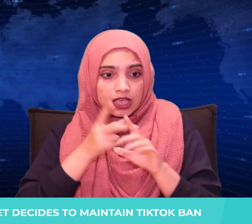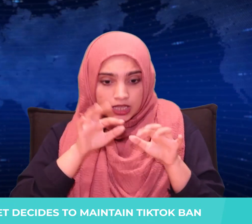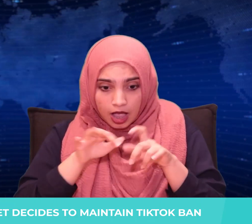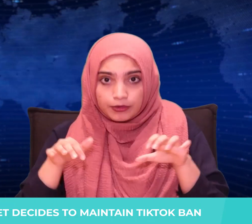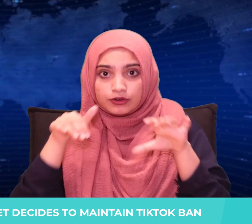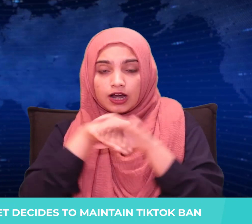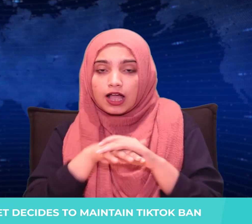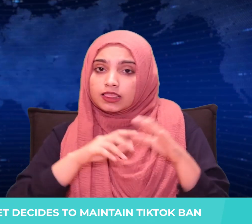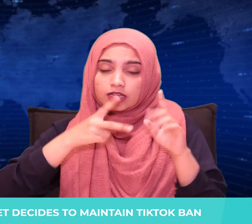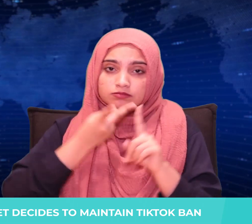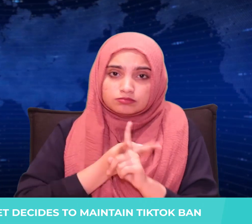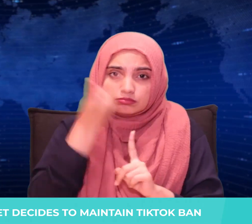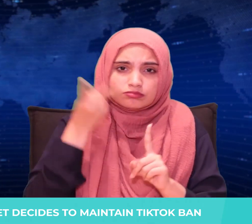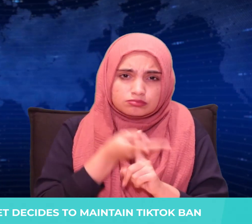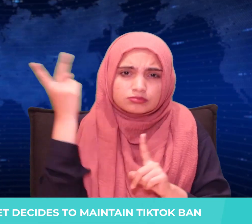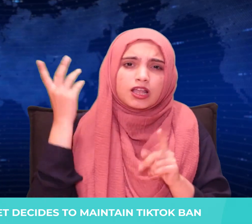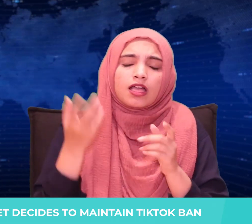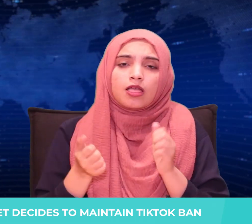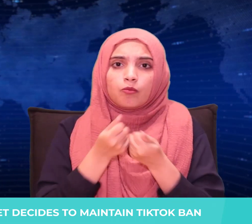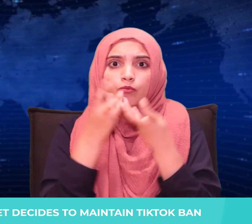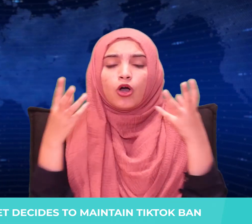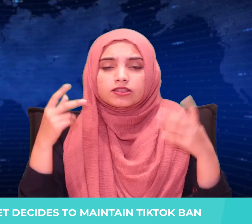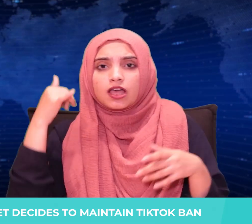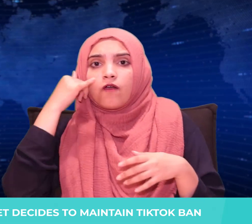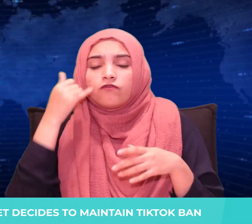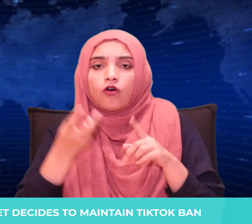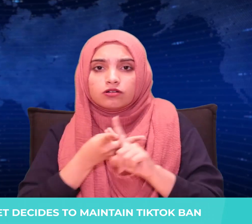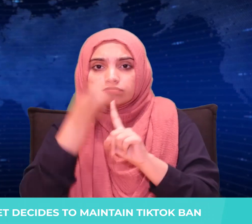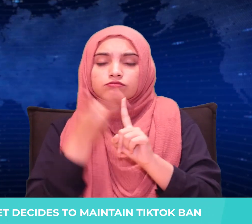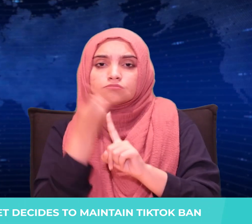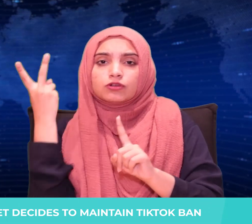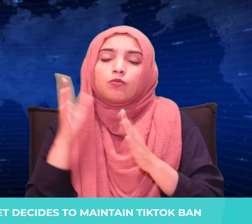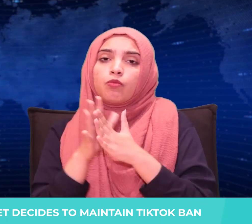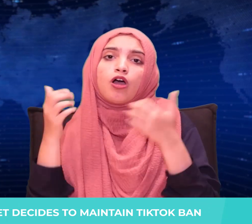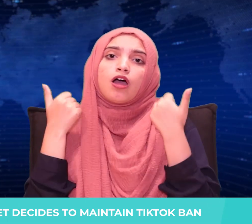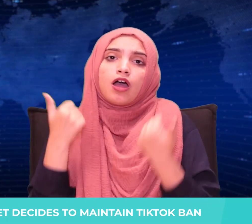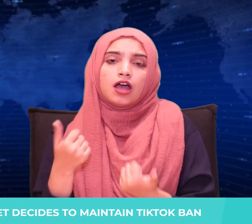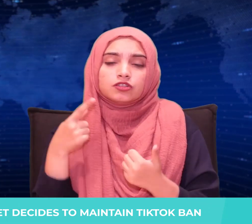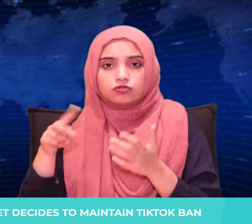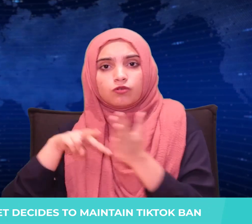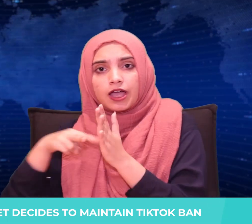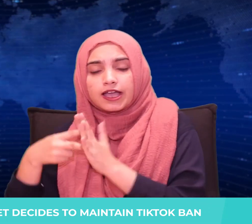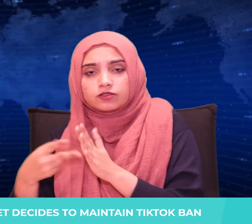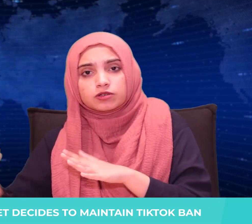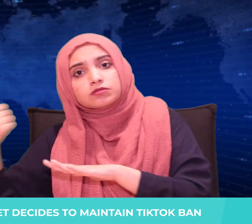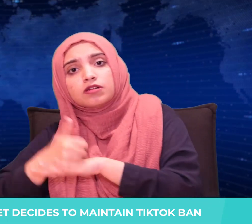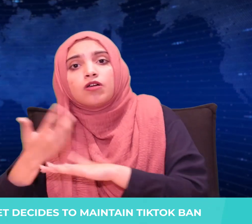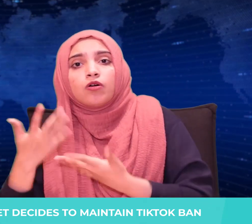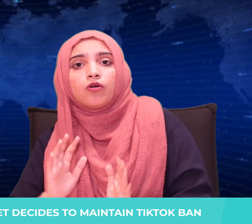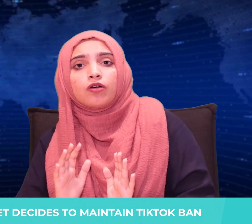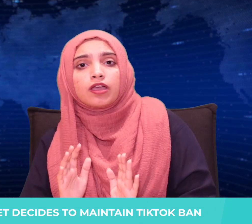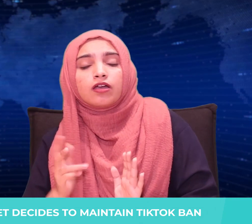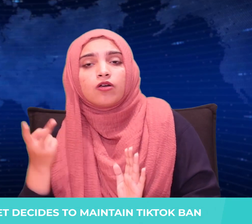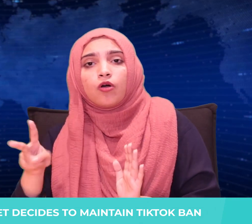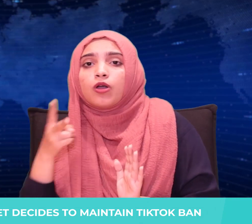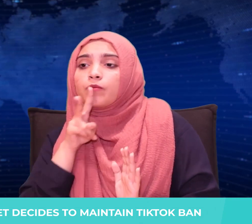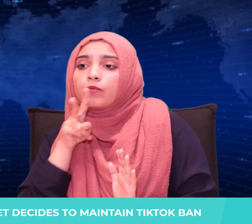unlock a large number of phones more efficiently. Once again, Fahad bribed the already